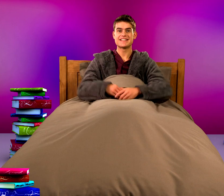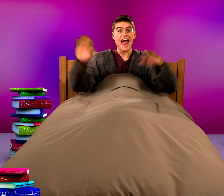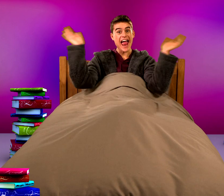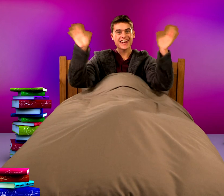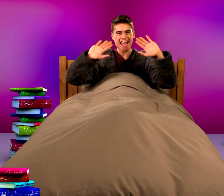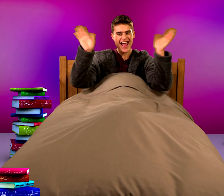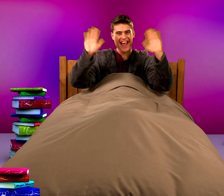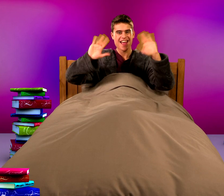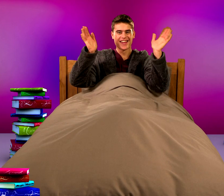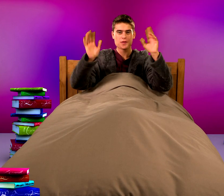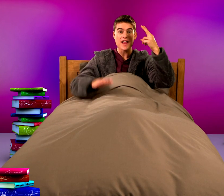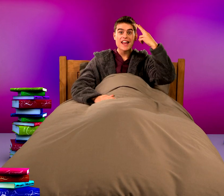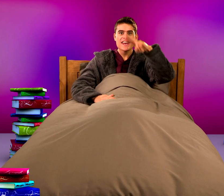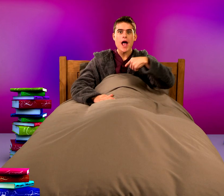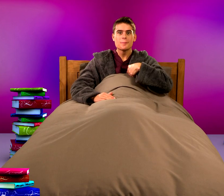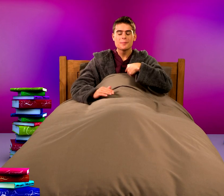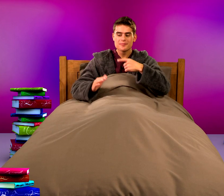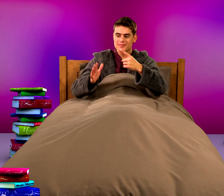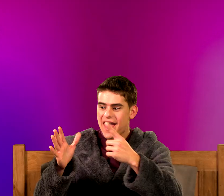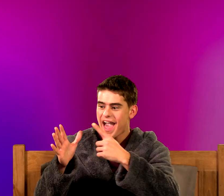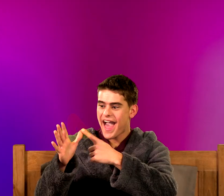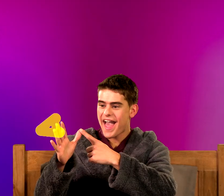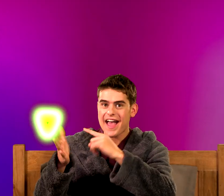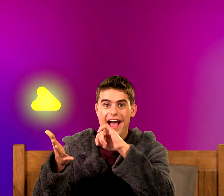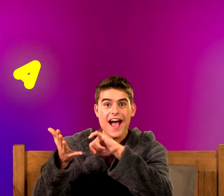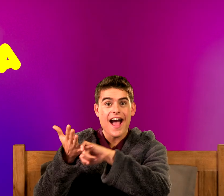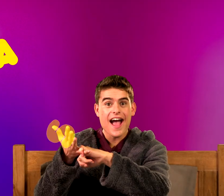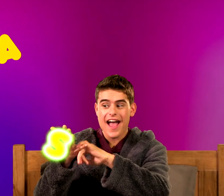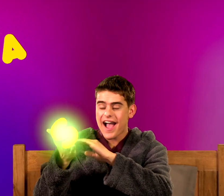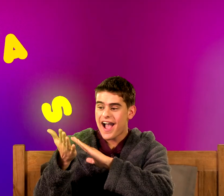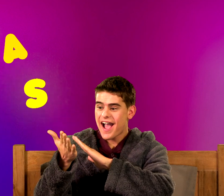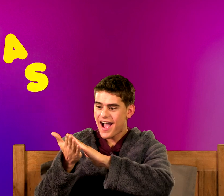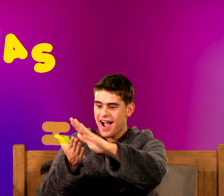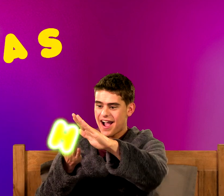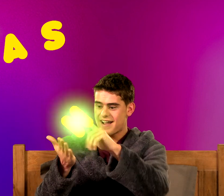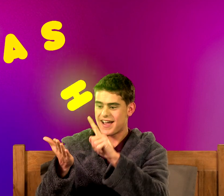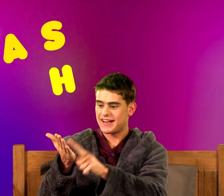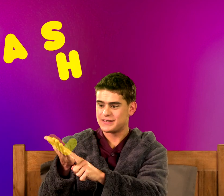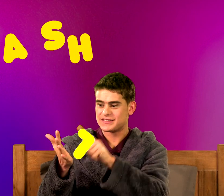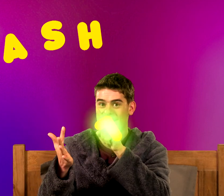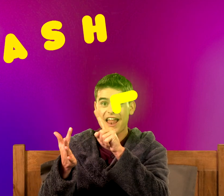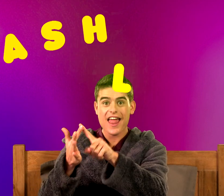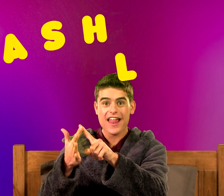Hello! My name is A-S-H-L-E